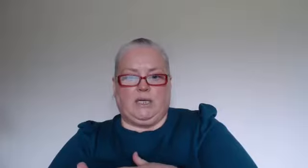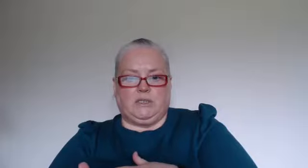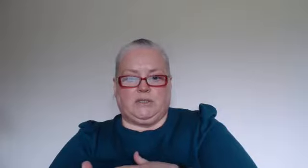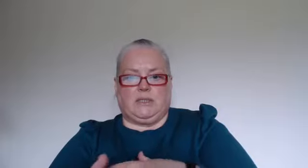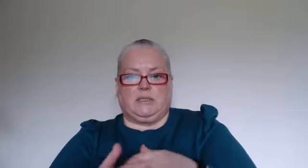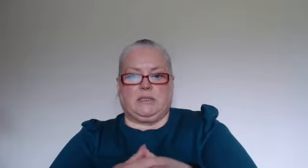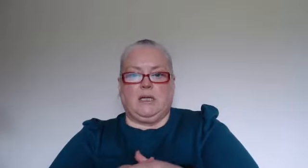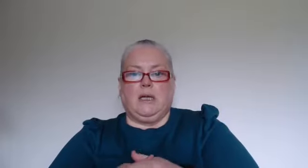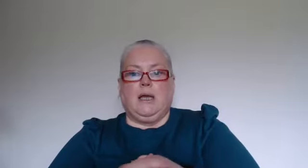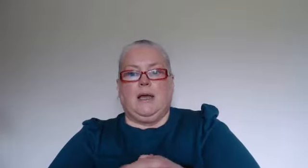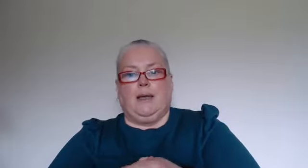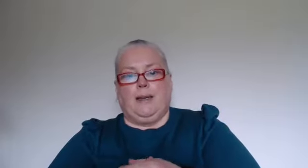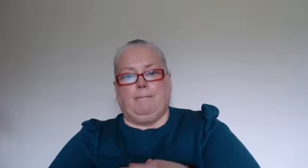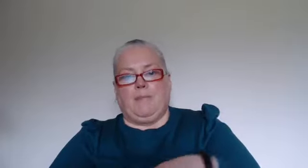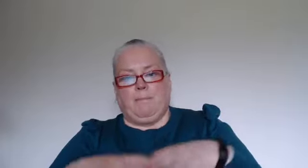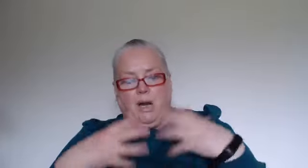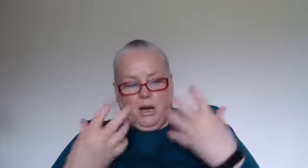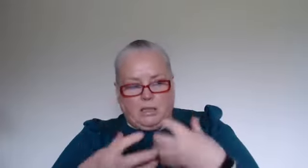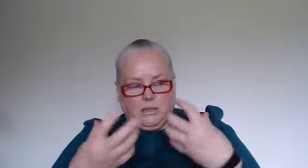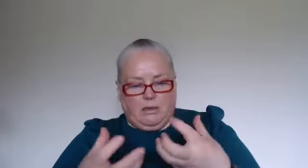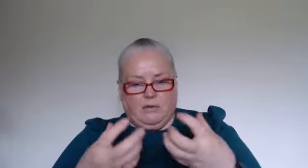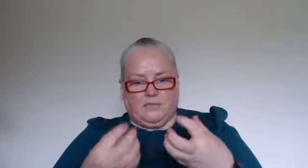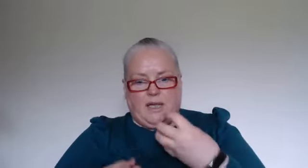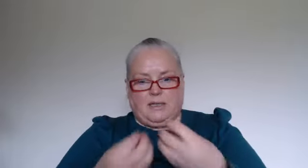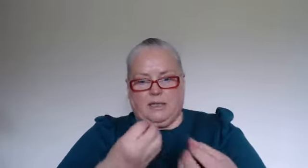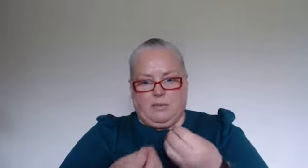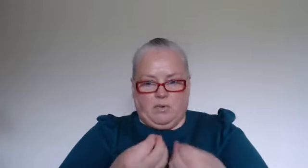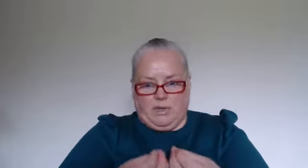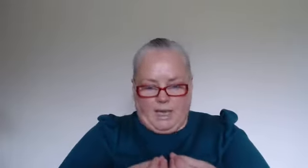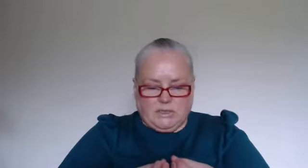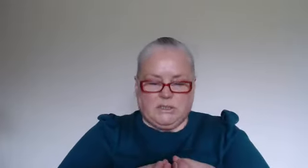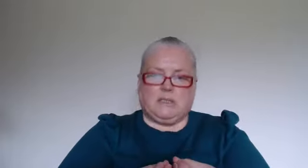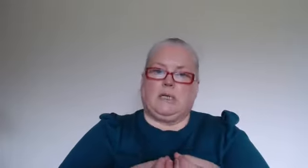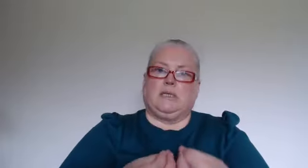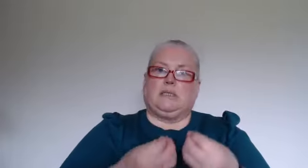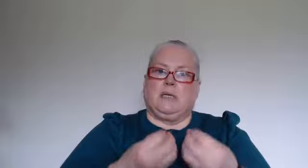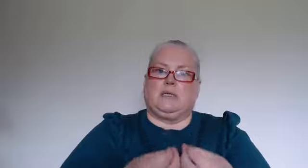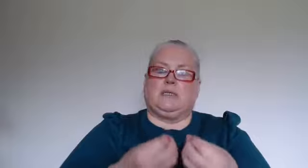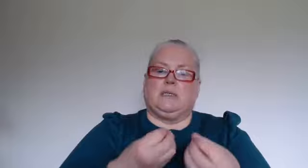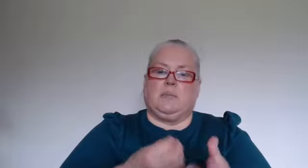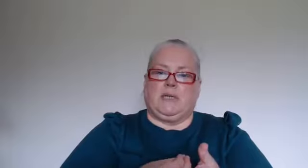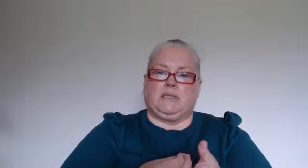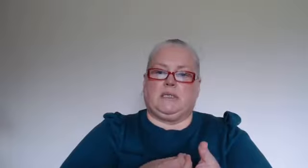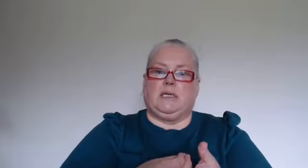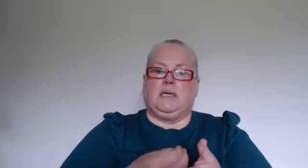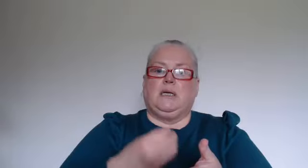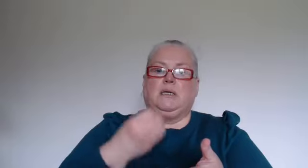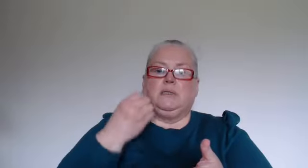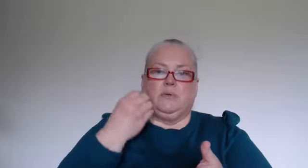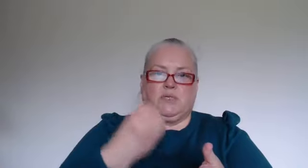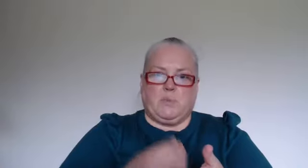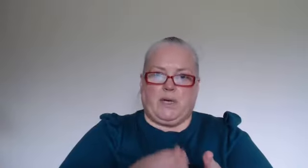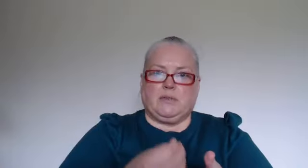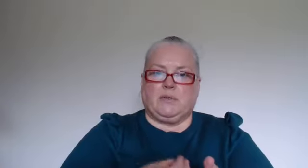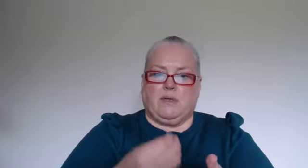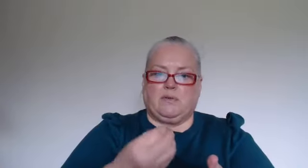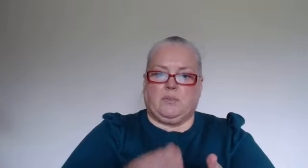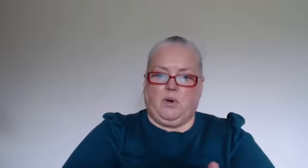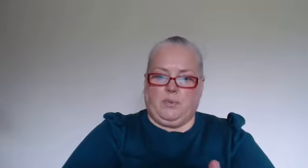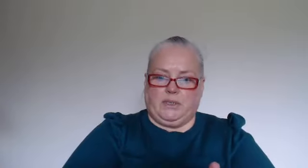skills. And part of the healthy communication skills is the ability to express ourselves appropriately.